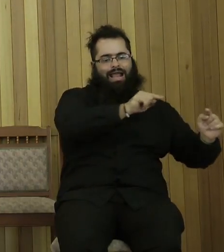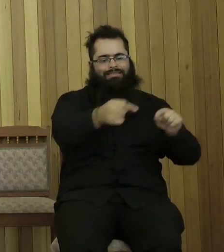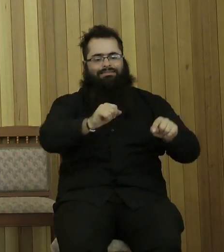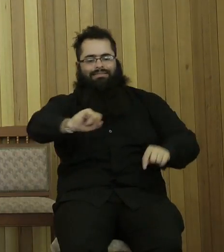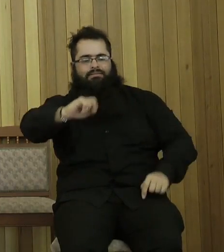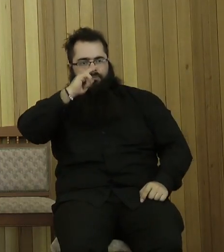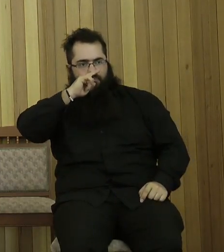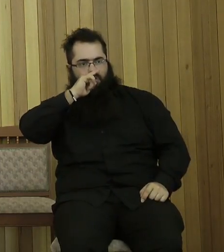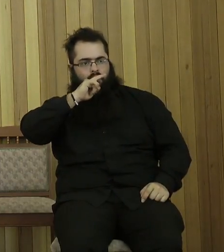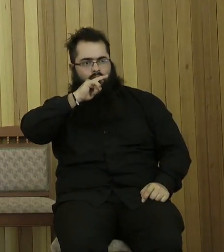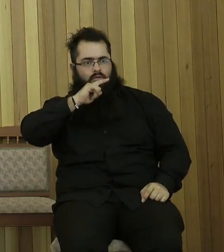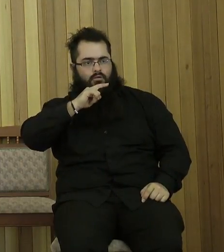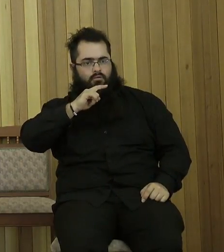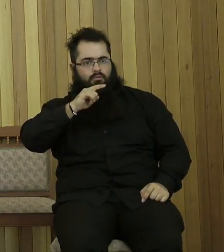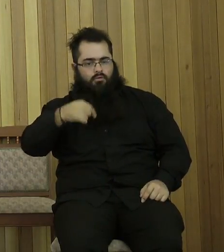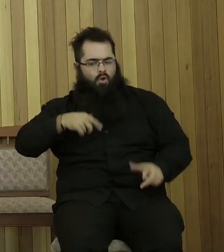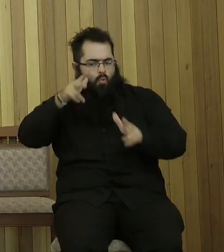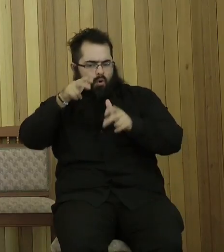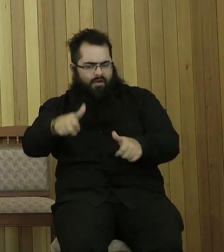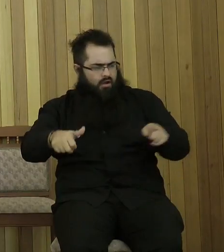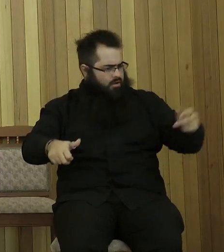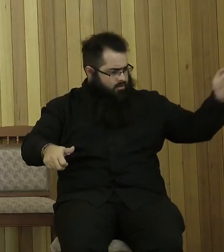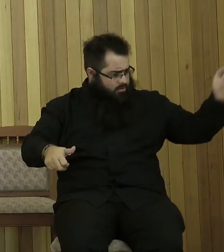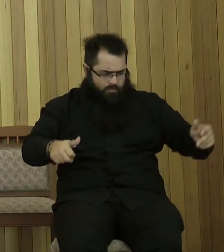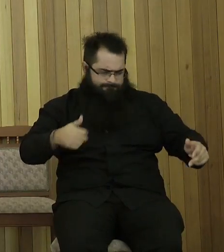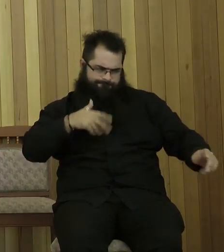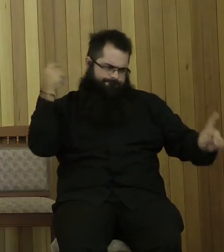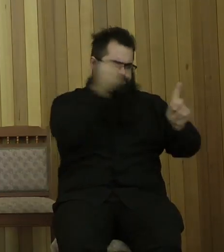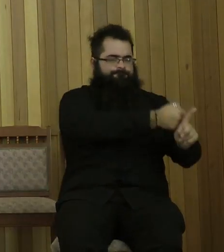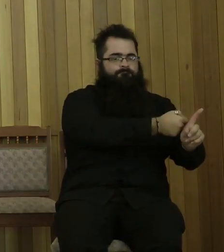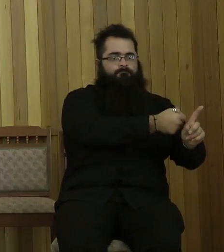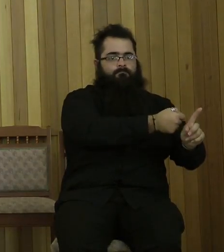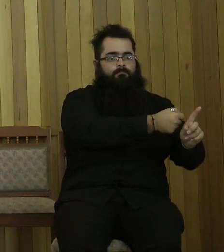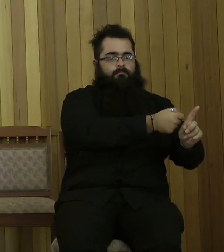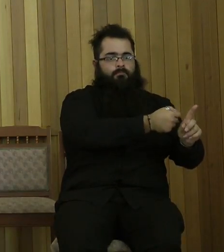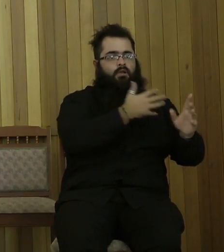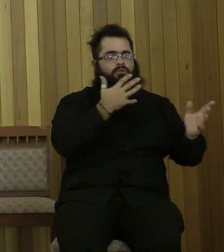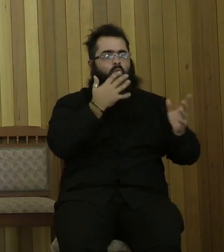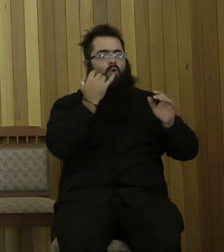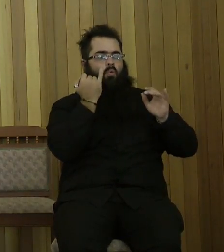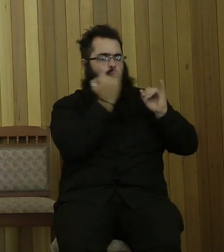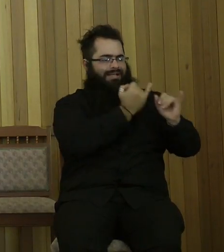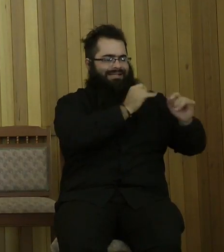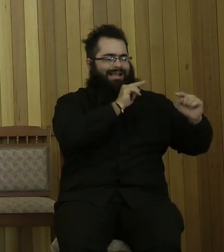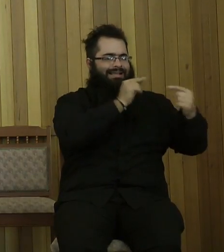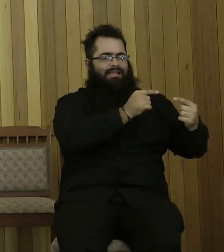but it will be a day of vengeance on their enemies who will be destroyed. Isaiah 35.4 Be strong, do not fear,